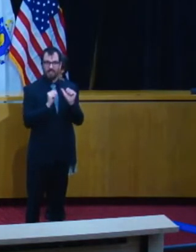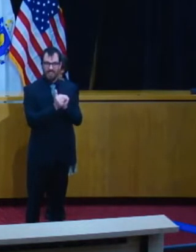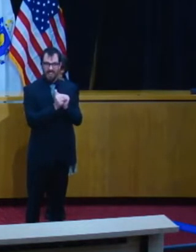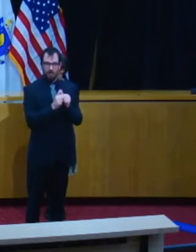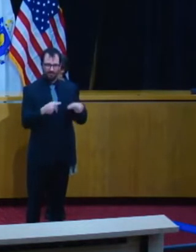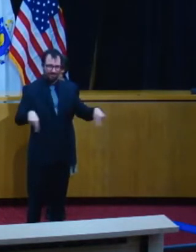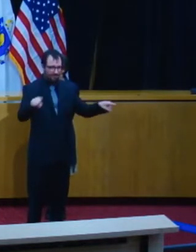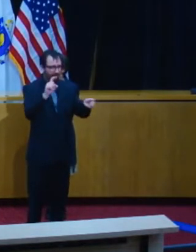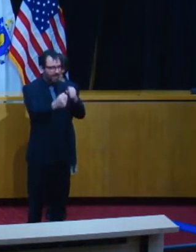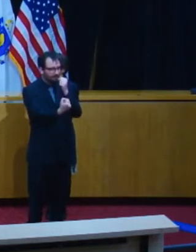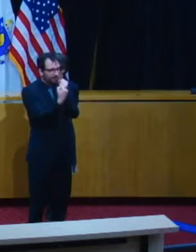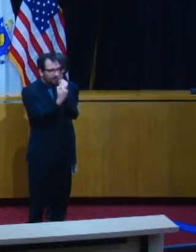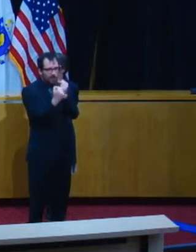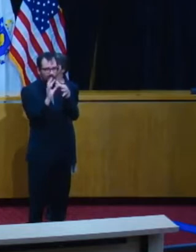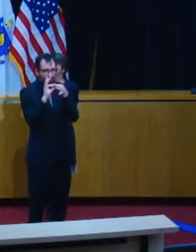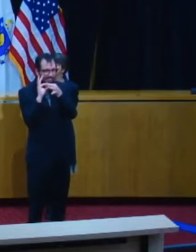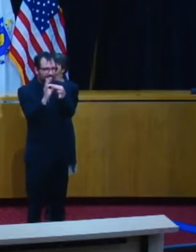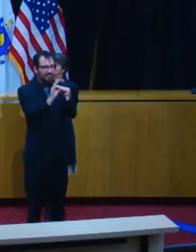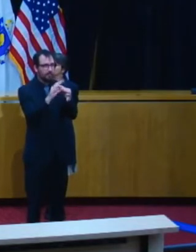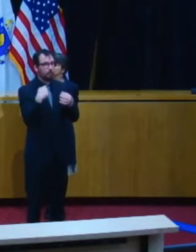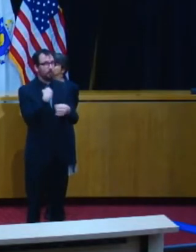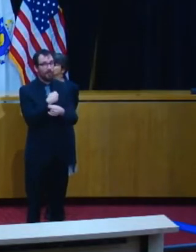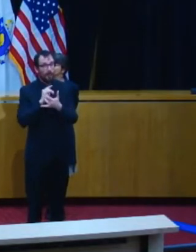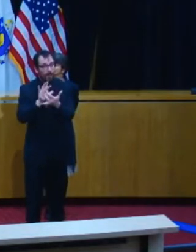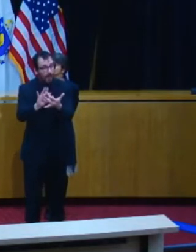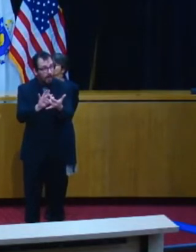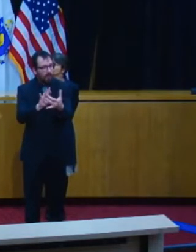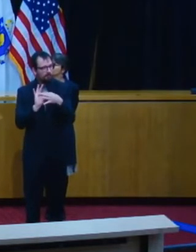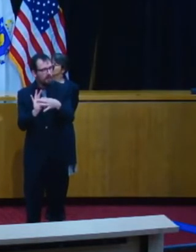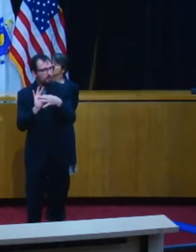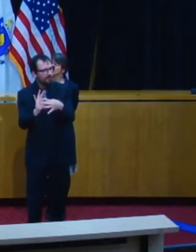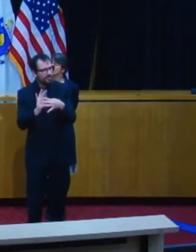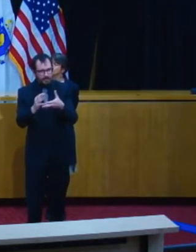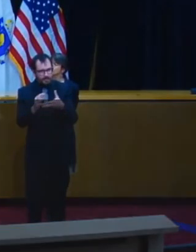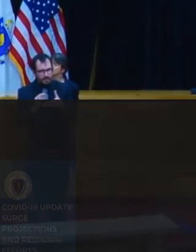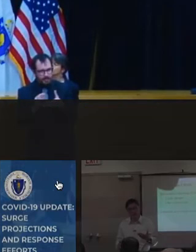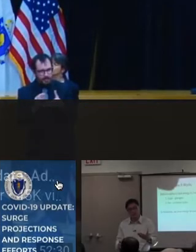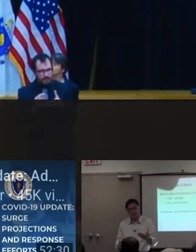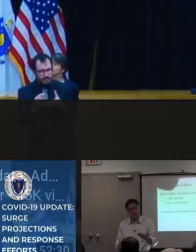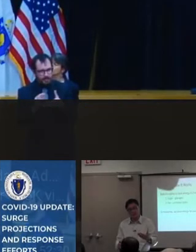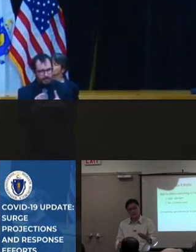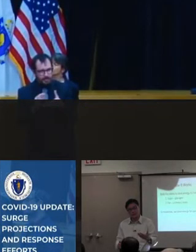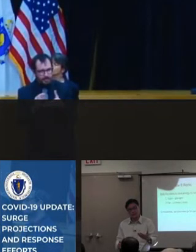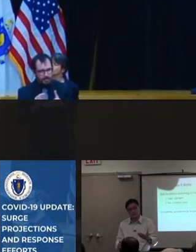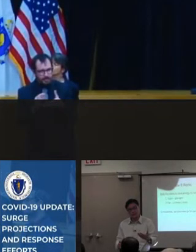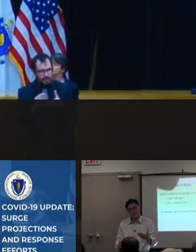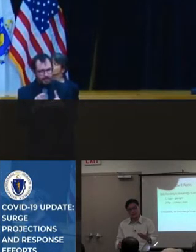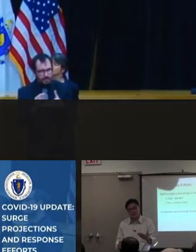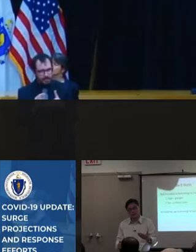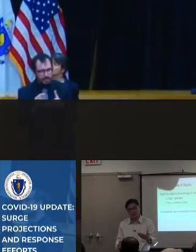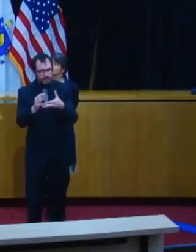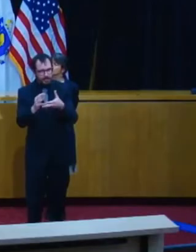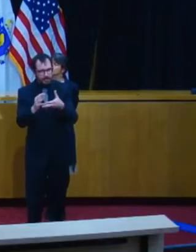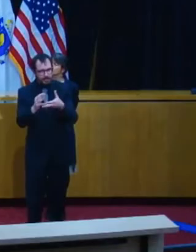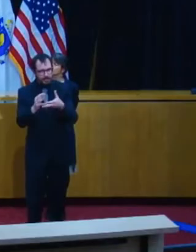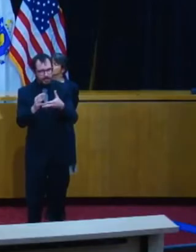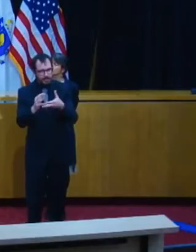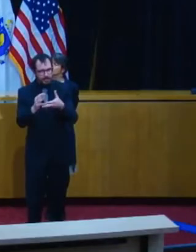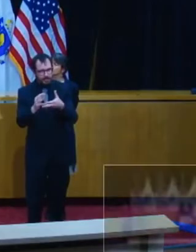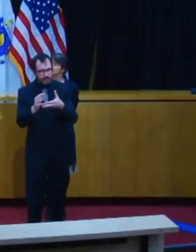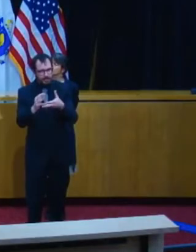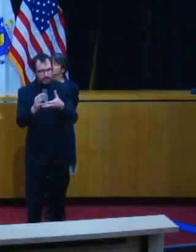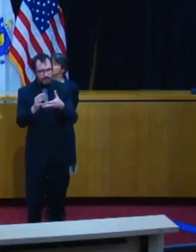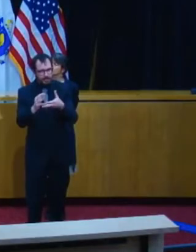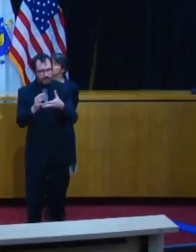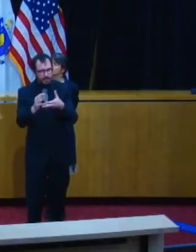to manage and fight our way through COVID-19. Don't tell them shit.